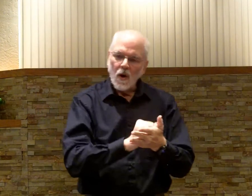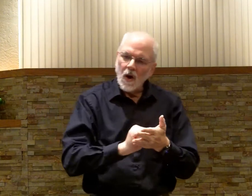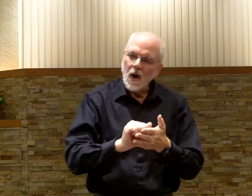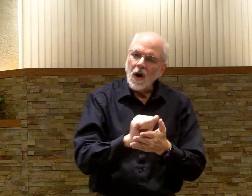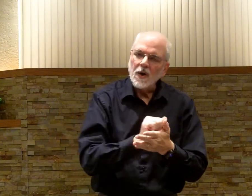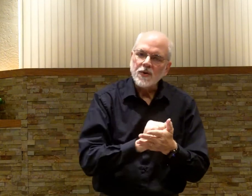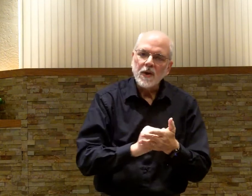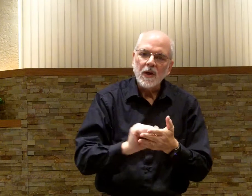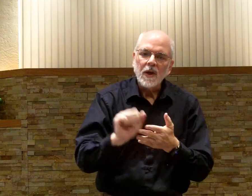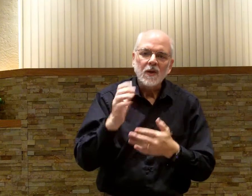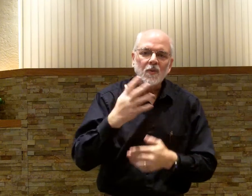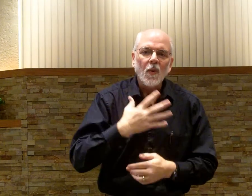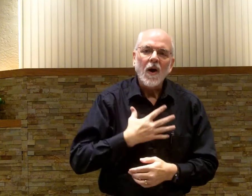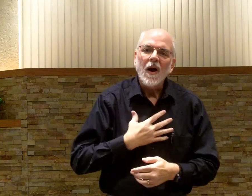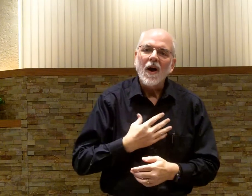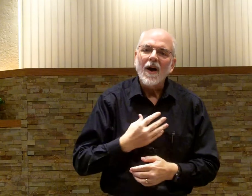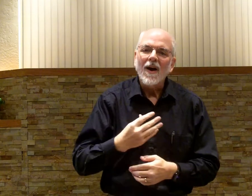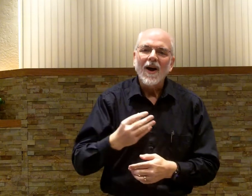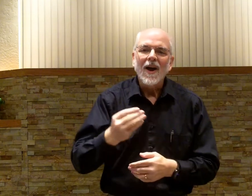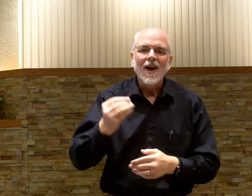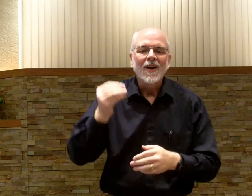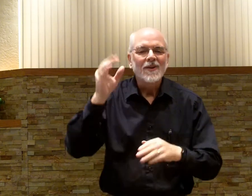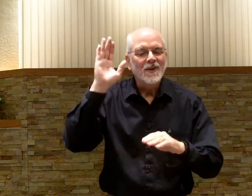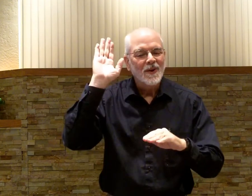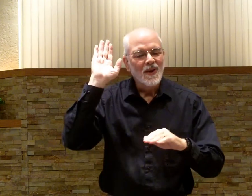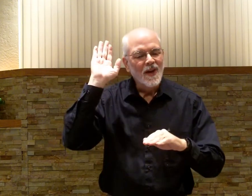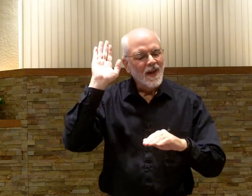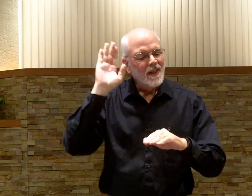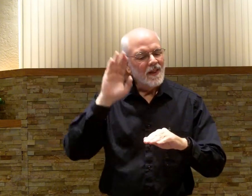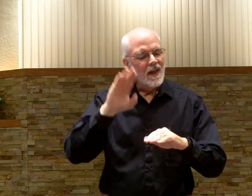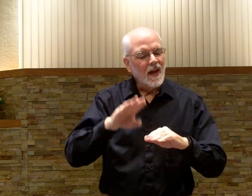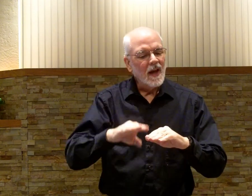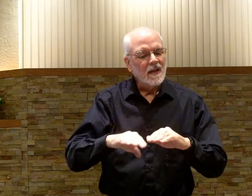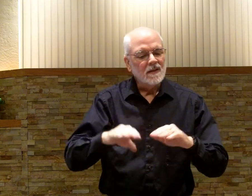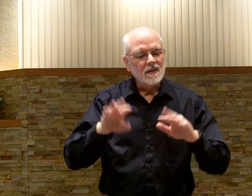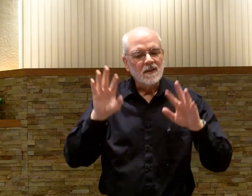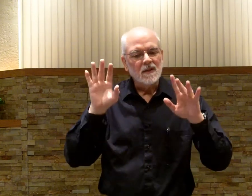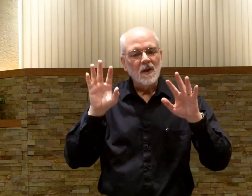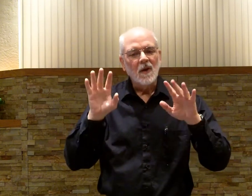washes whiter than snow.